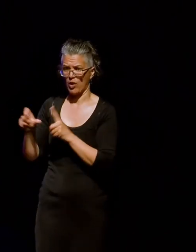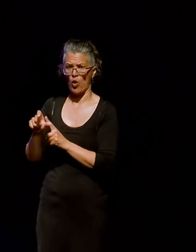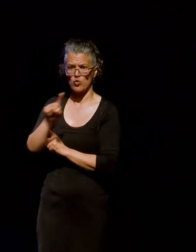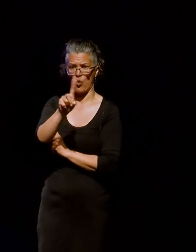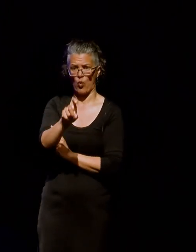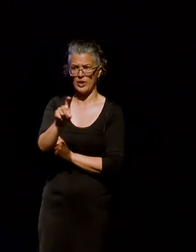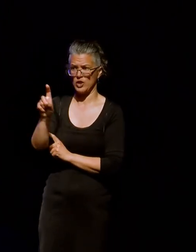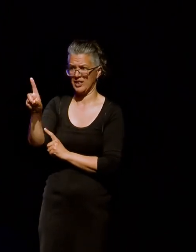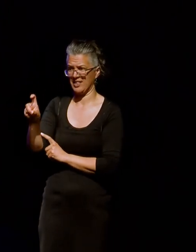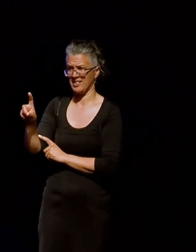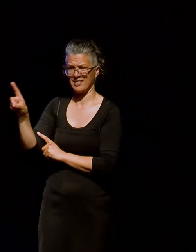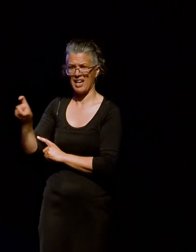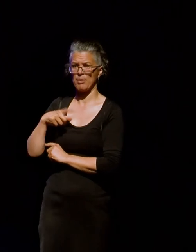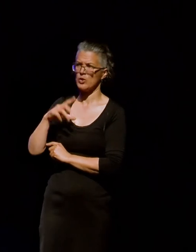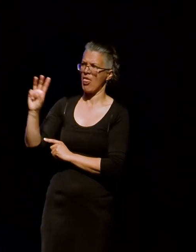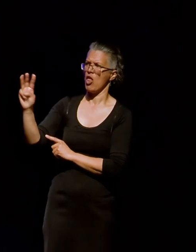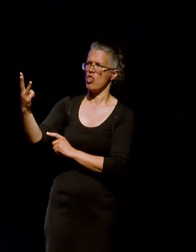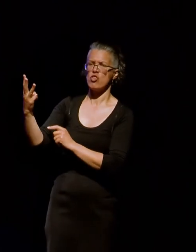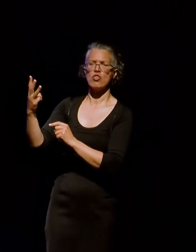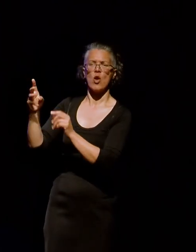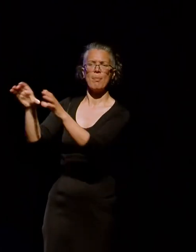when we're collecting from third party platforms.